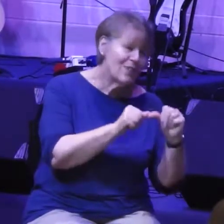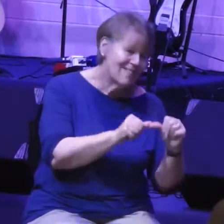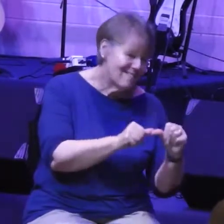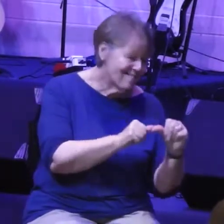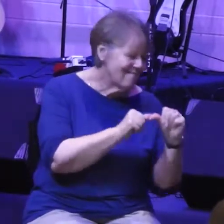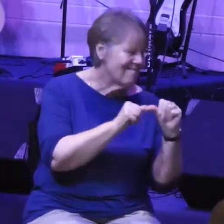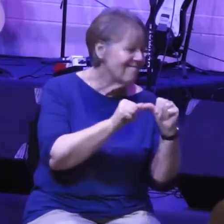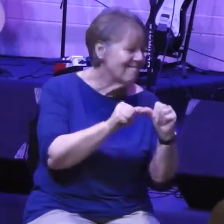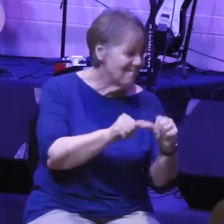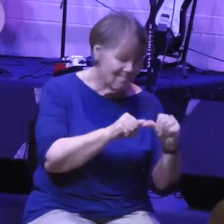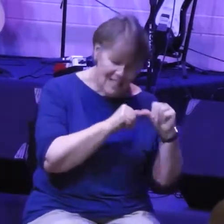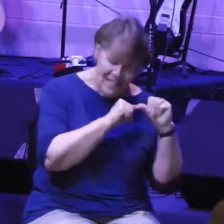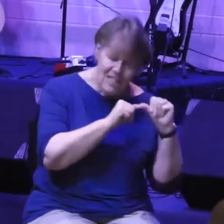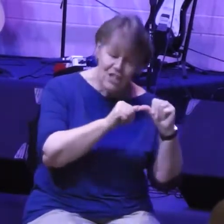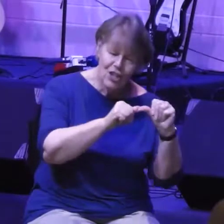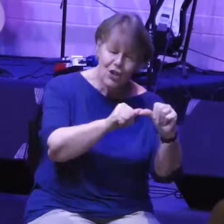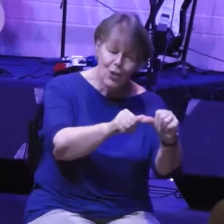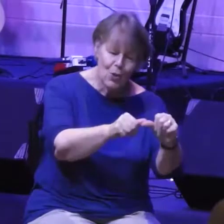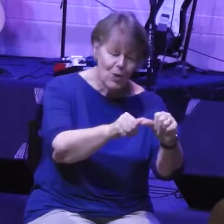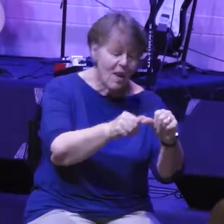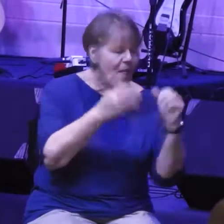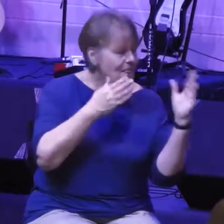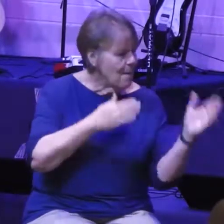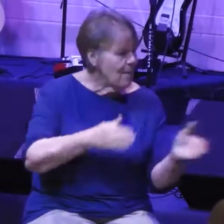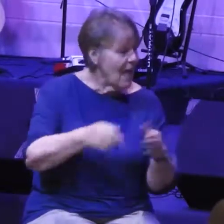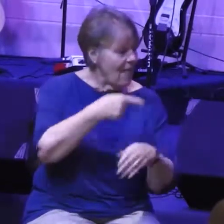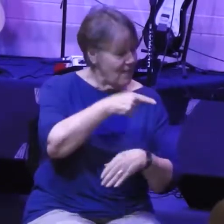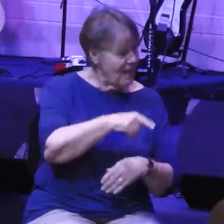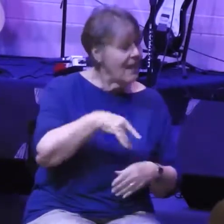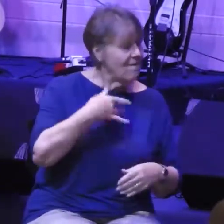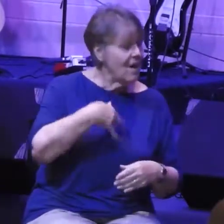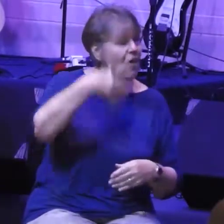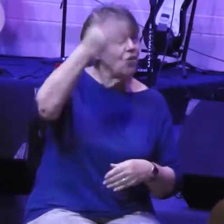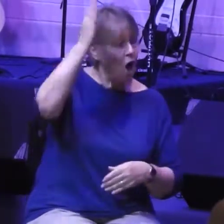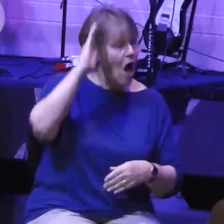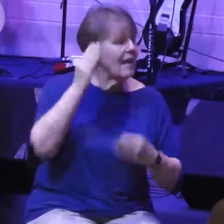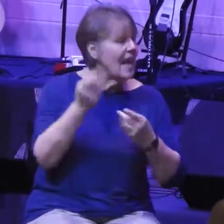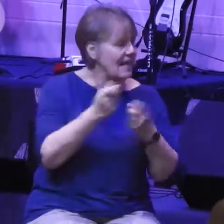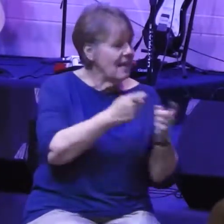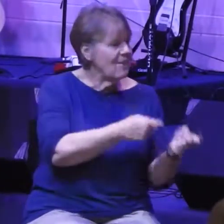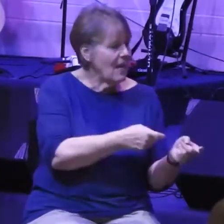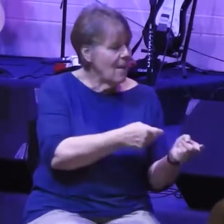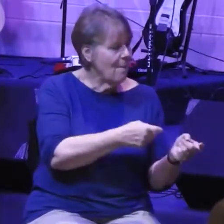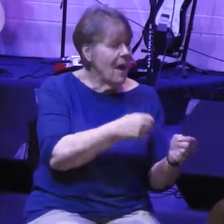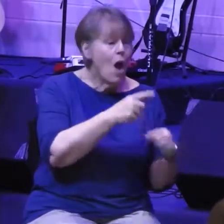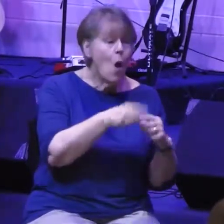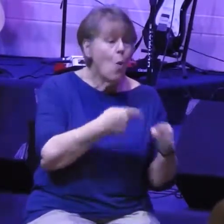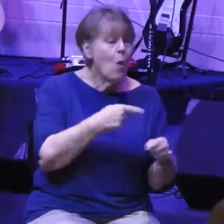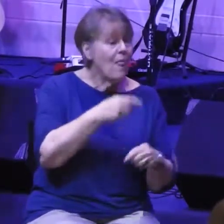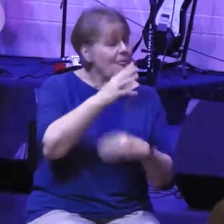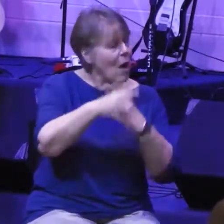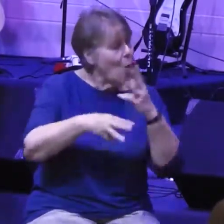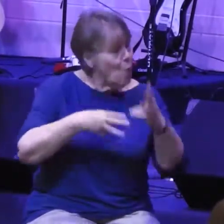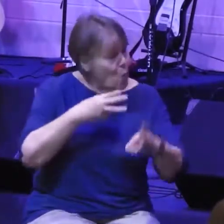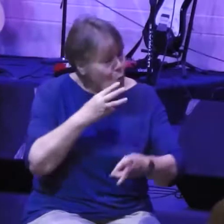on the plan that he felt God had given him. When the world schemes against you,